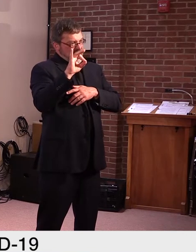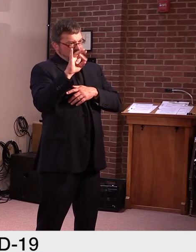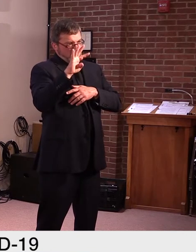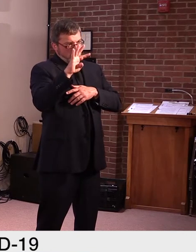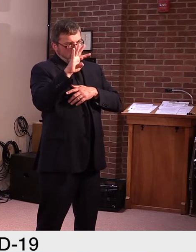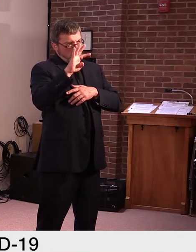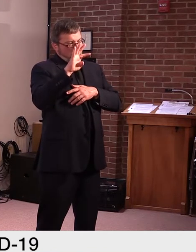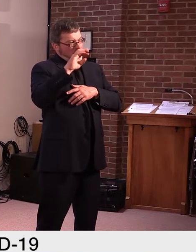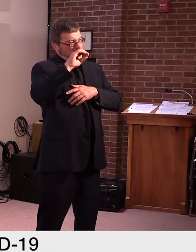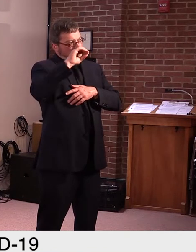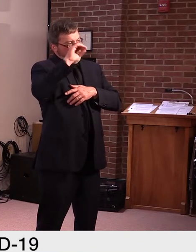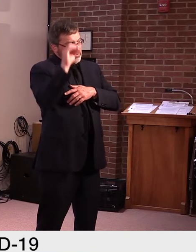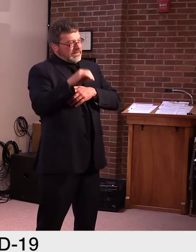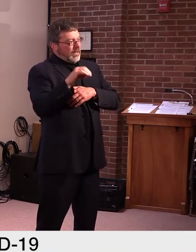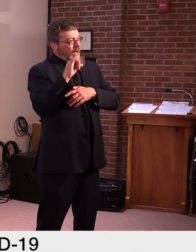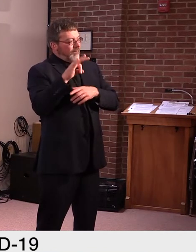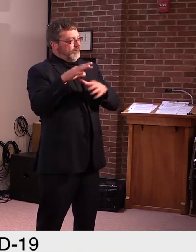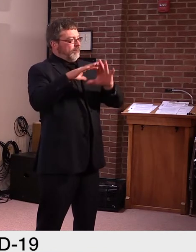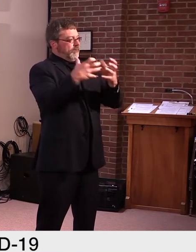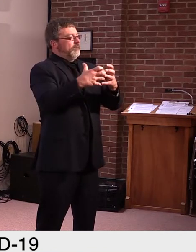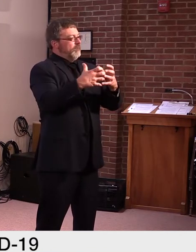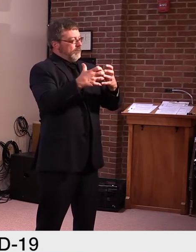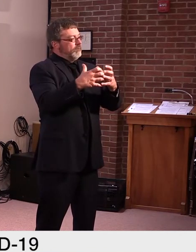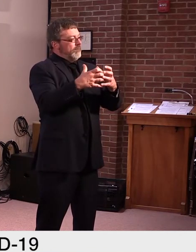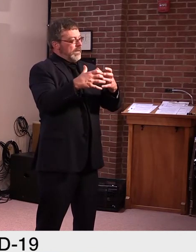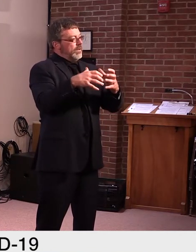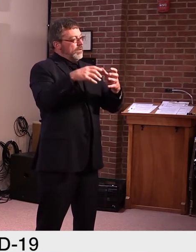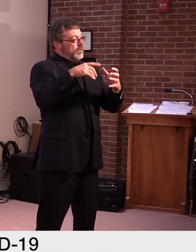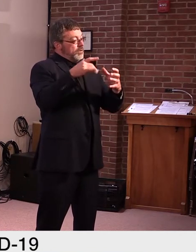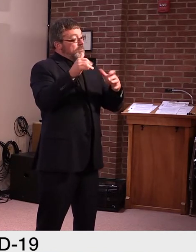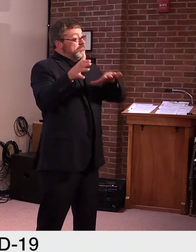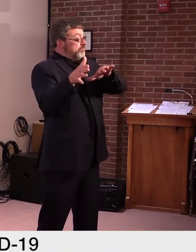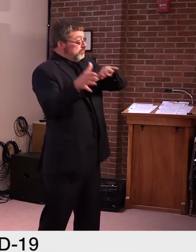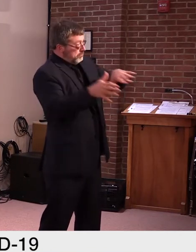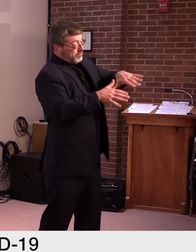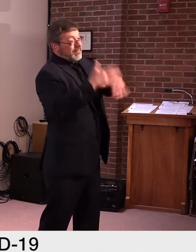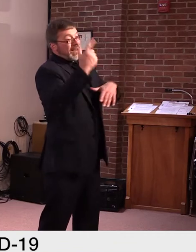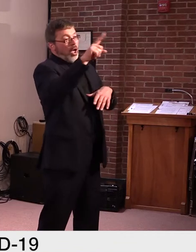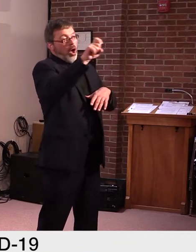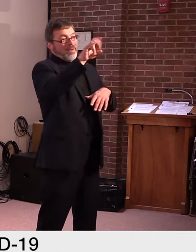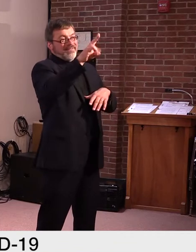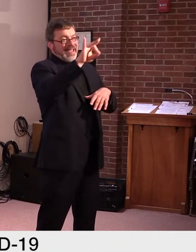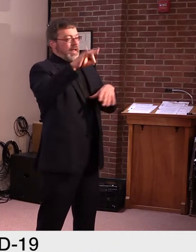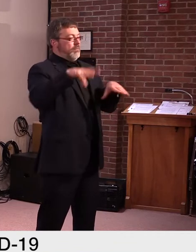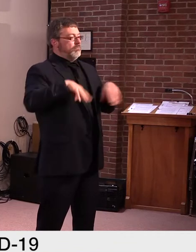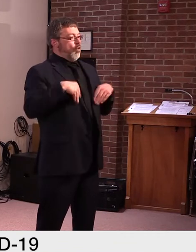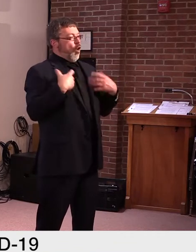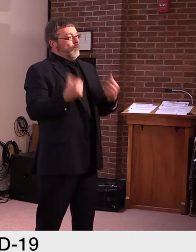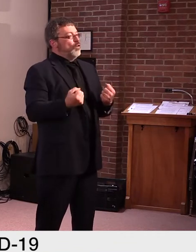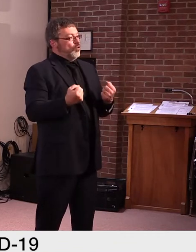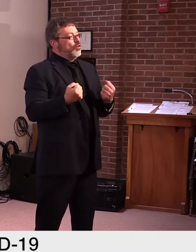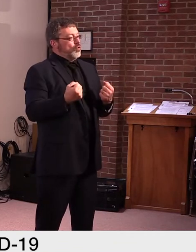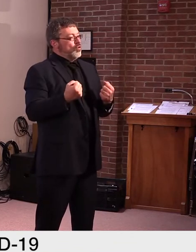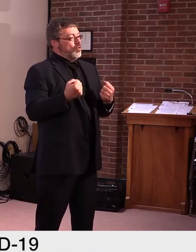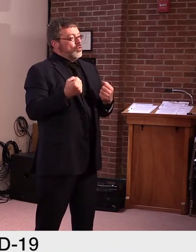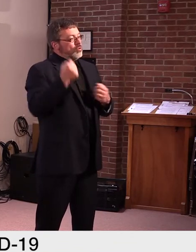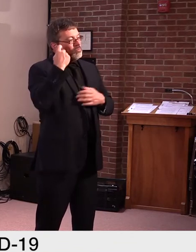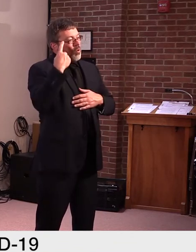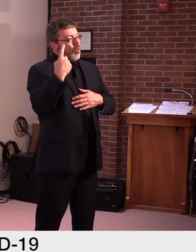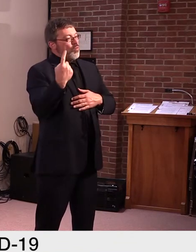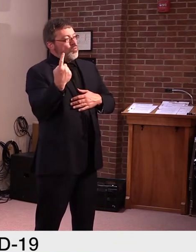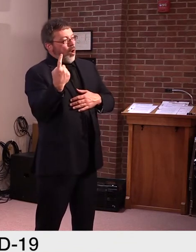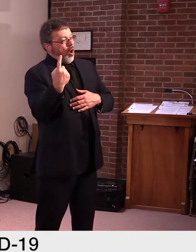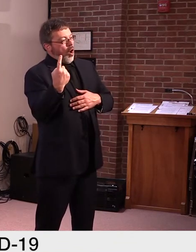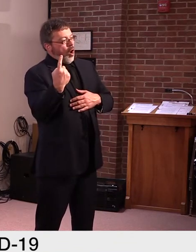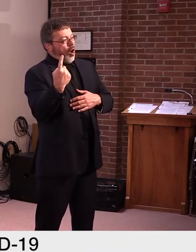178, uh, in recovery, uh, today. I mean, one is, one is going into recovery today.